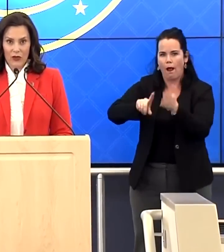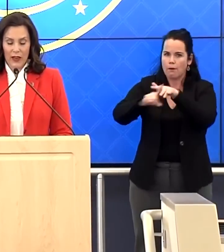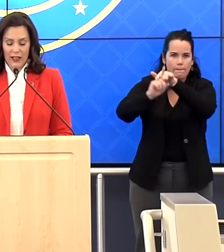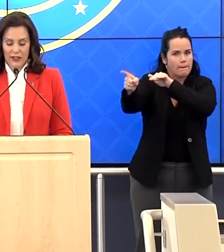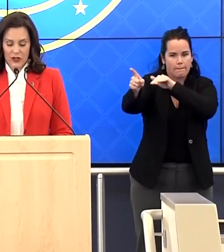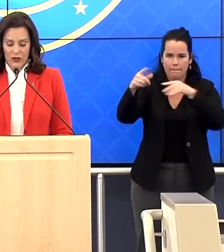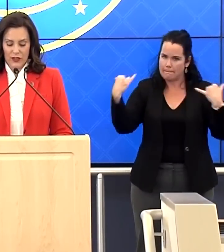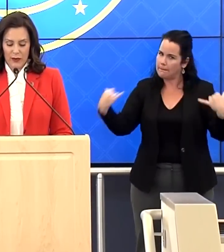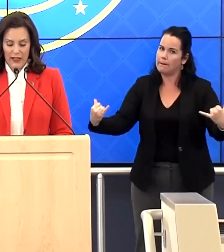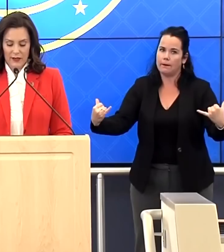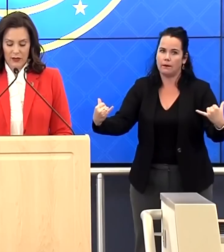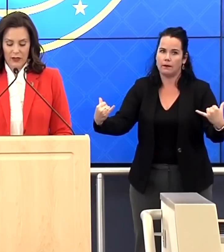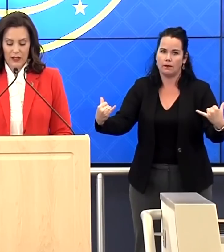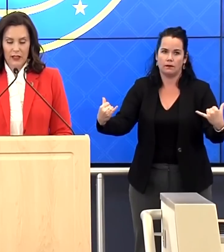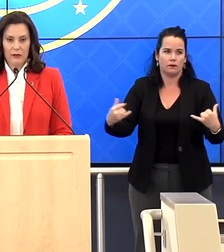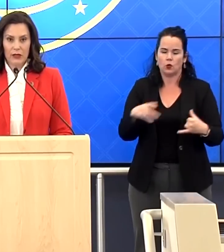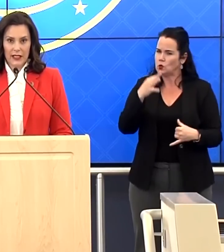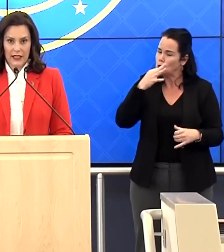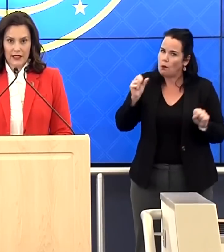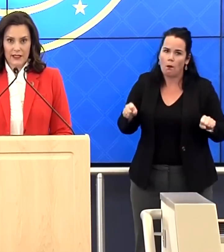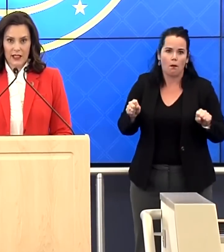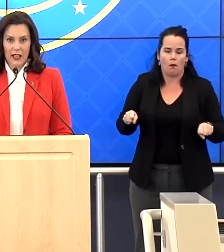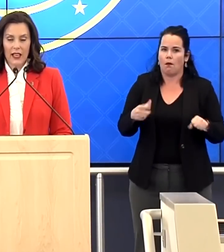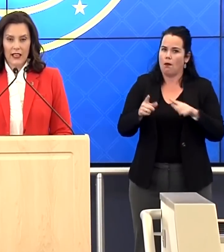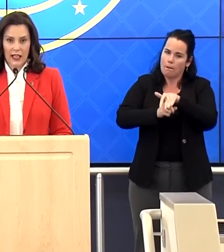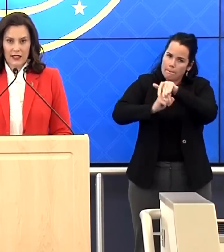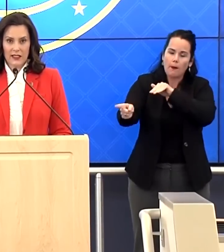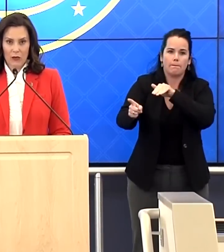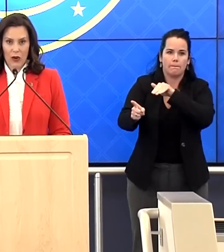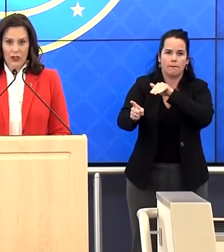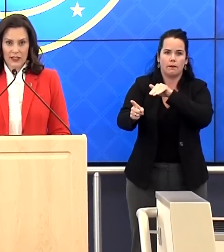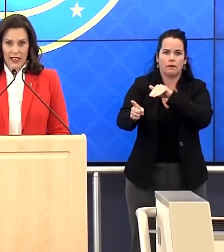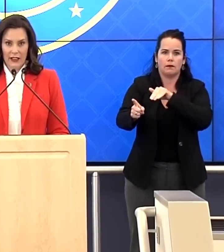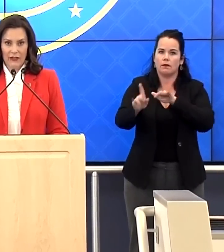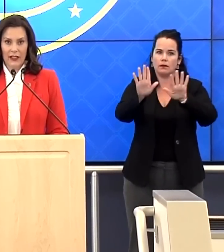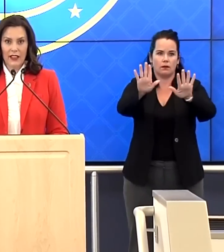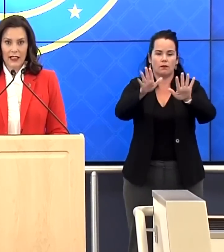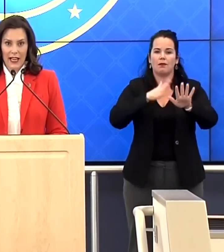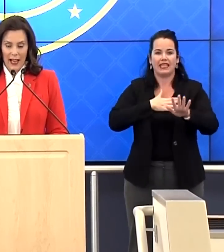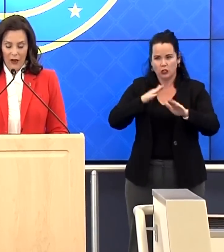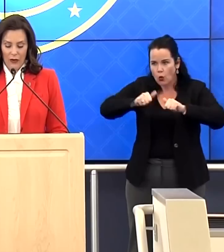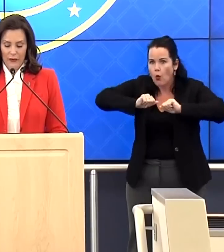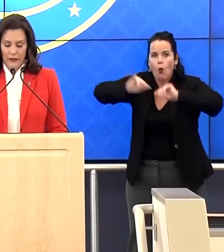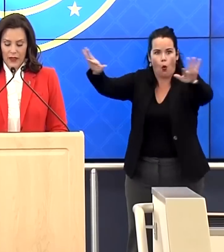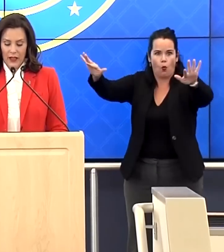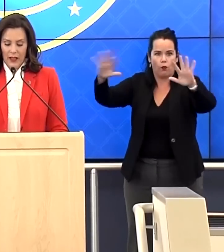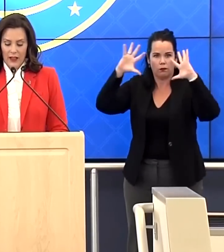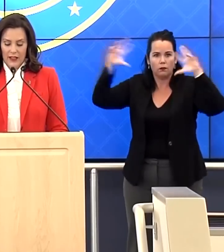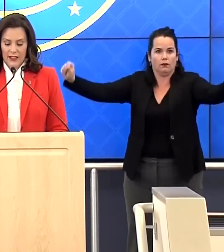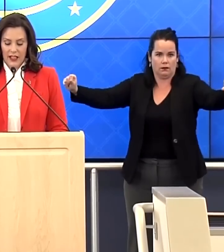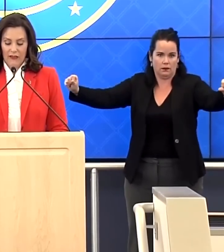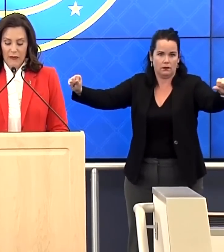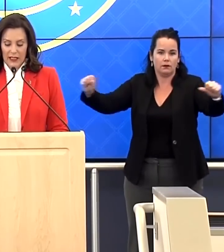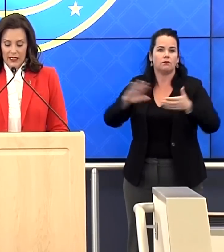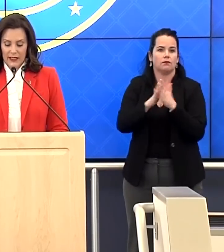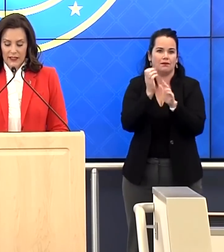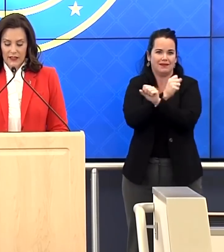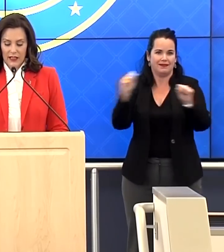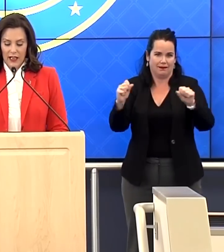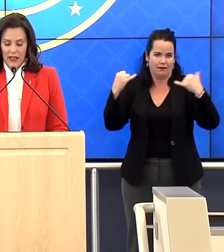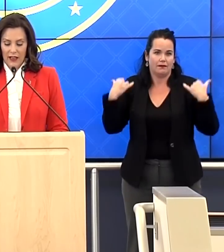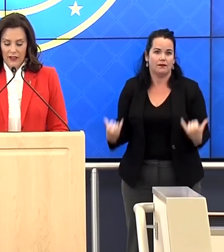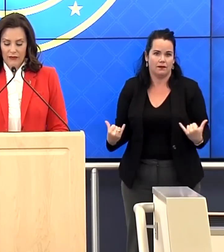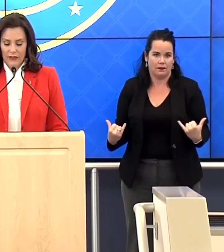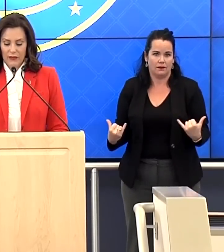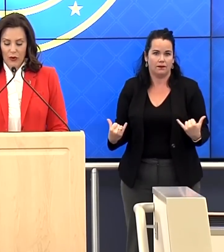evacuate as soon as possible. Please get somewhere safe now. The City of Midland